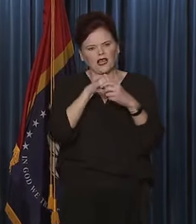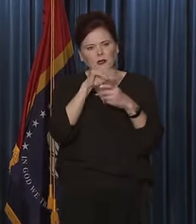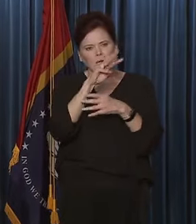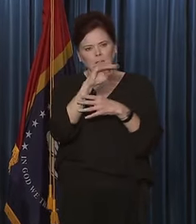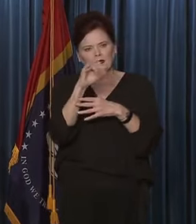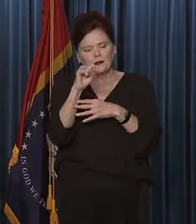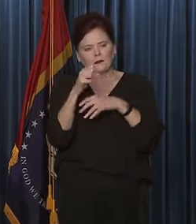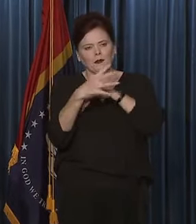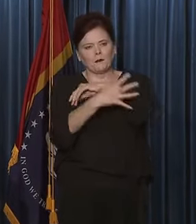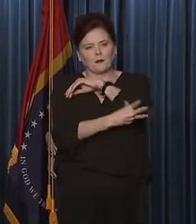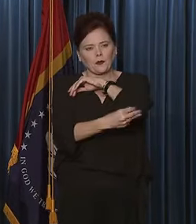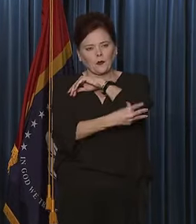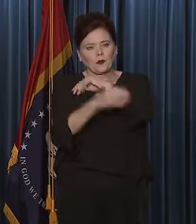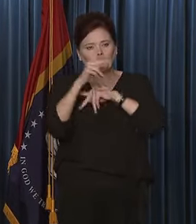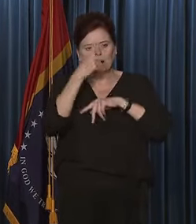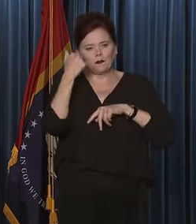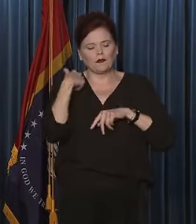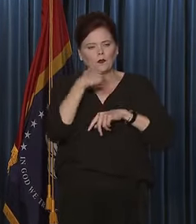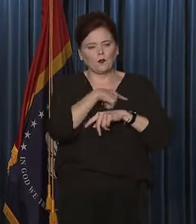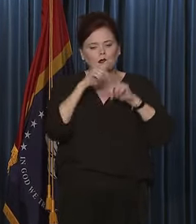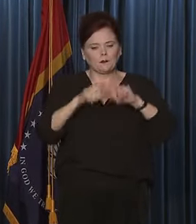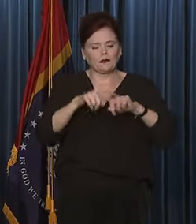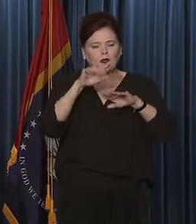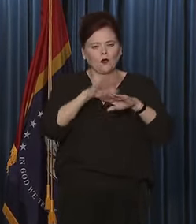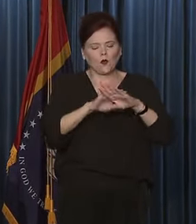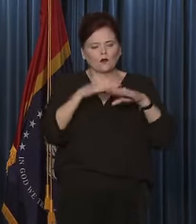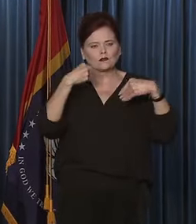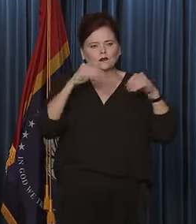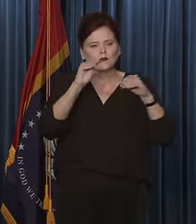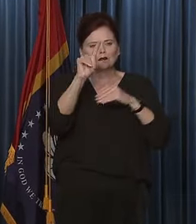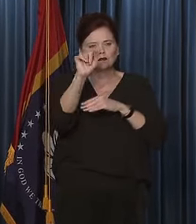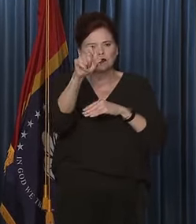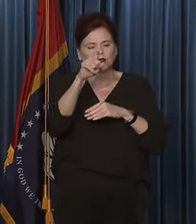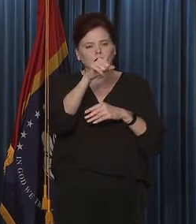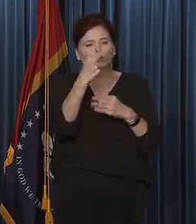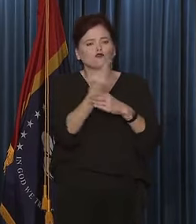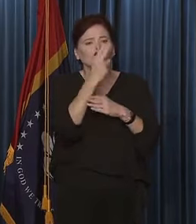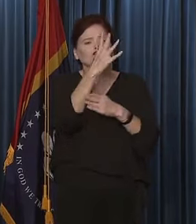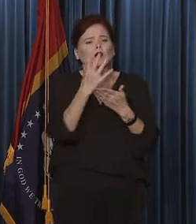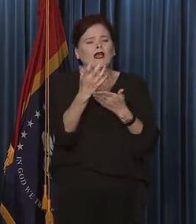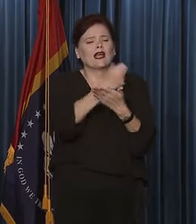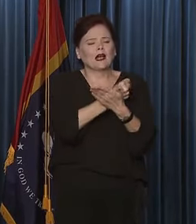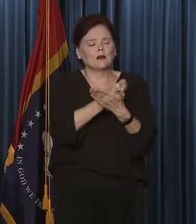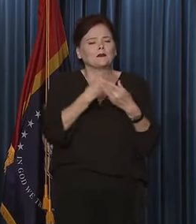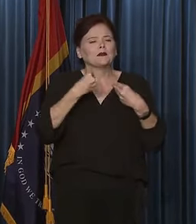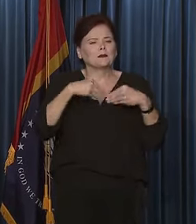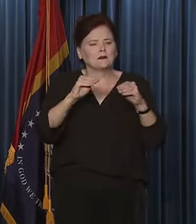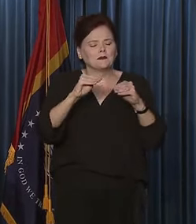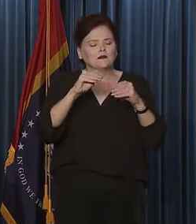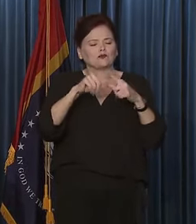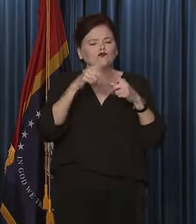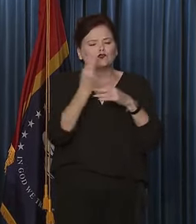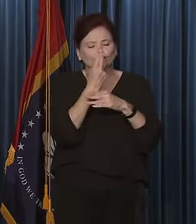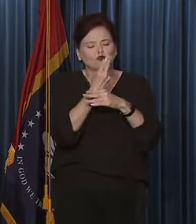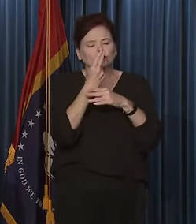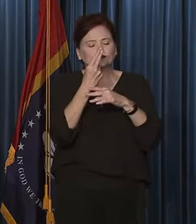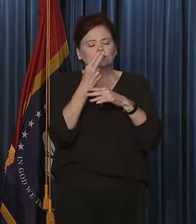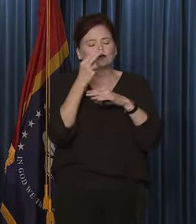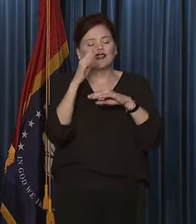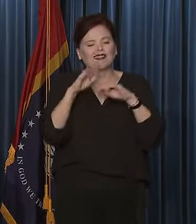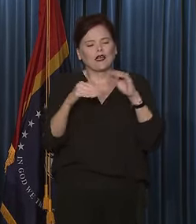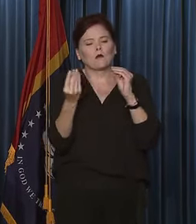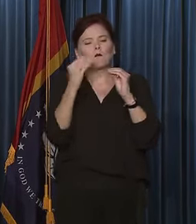the poor people, because we're so dependent on the sales tax, pay a lot greater percentage of their income in taxes, in state taxes, than the wealthy people.